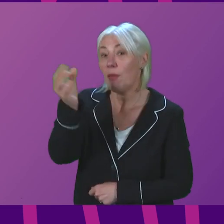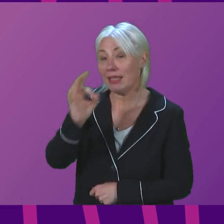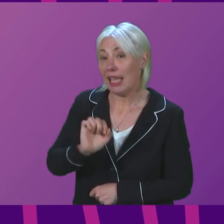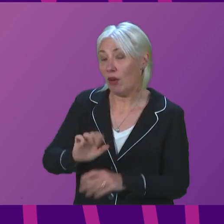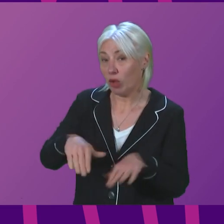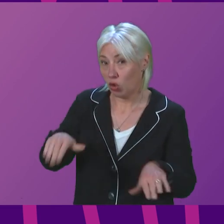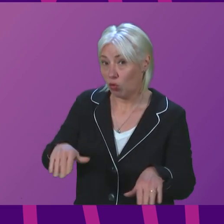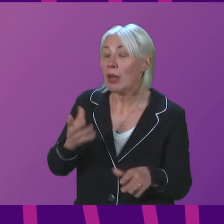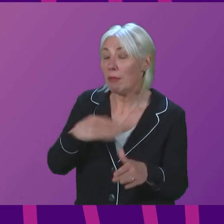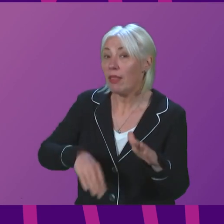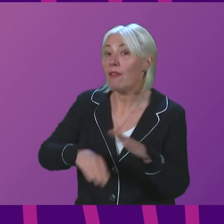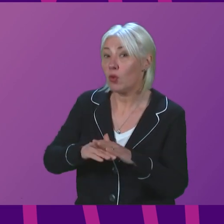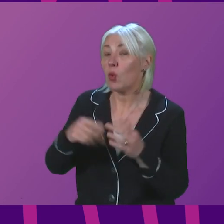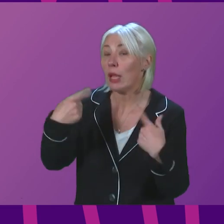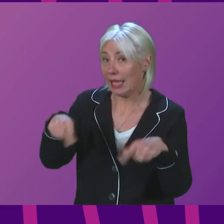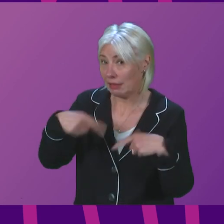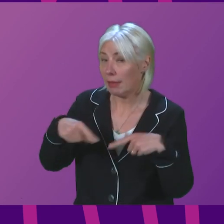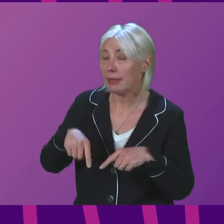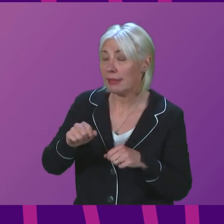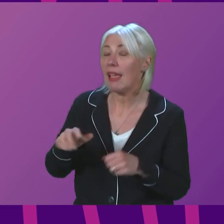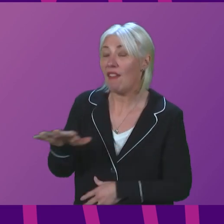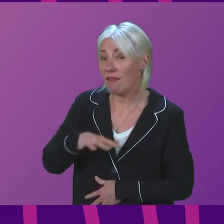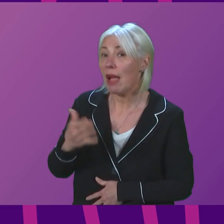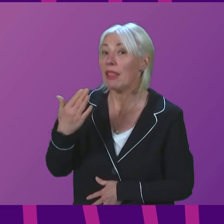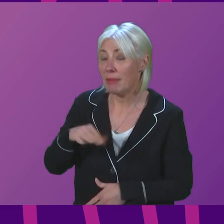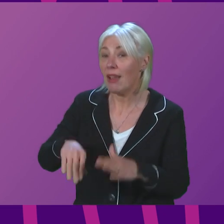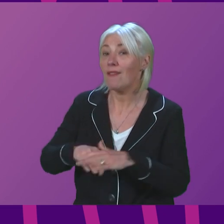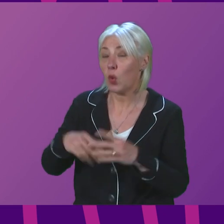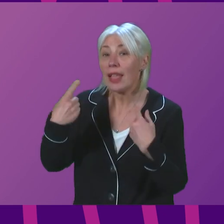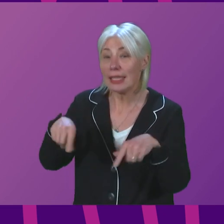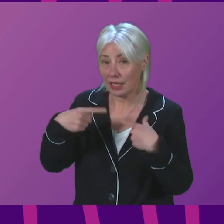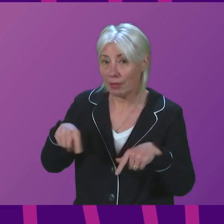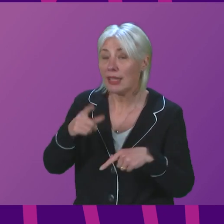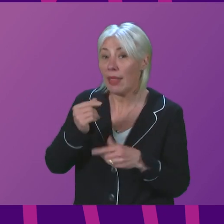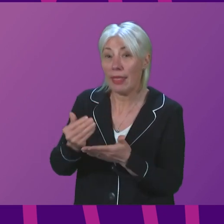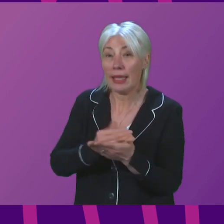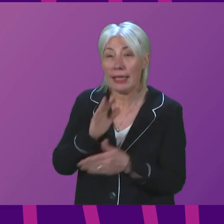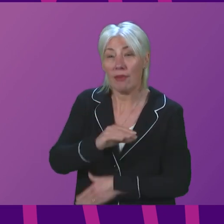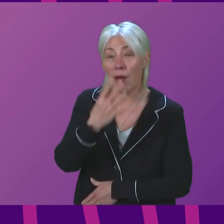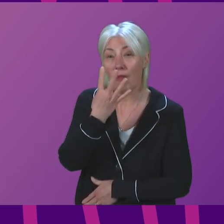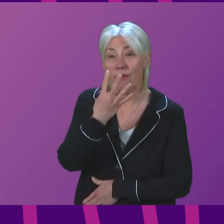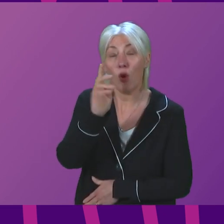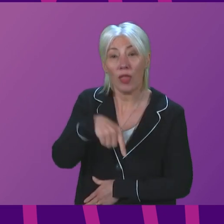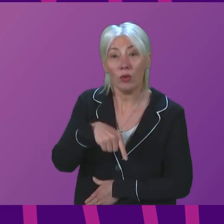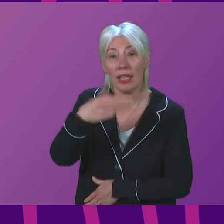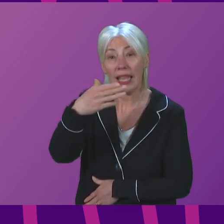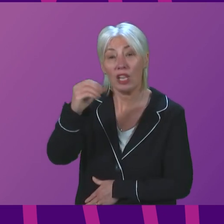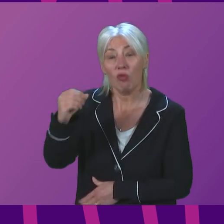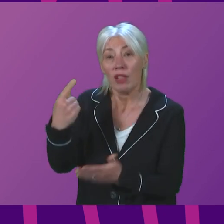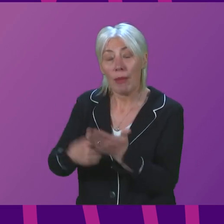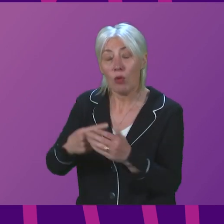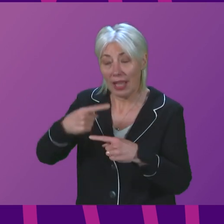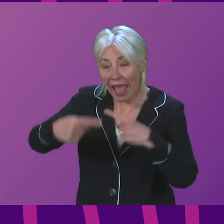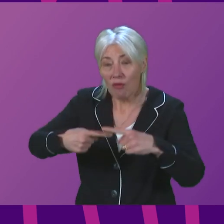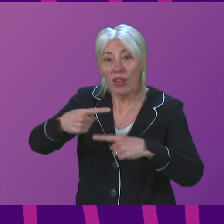are taking up the full entitlement, and families who do take up the full entitlement can save up to £4,900 each